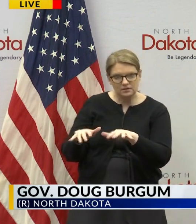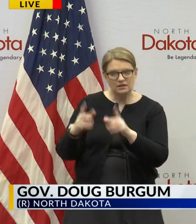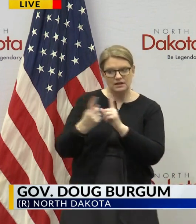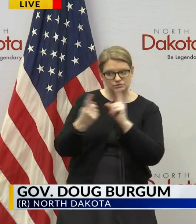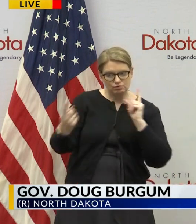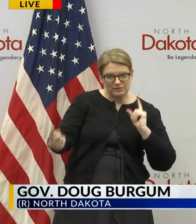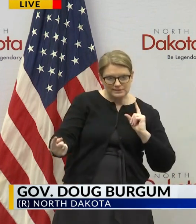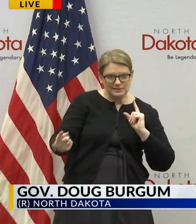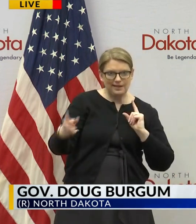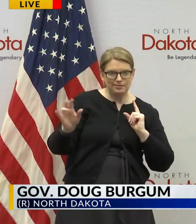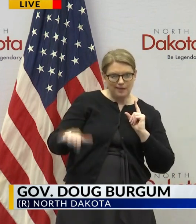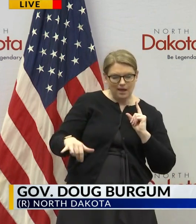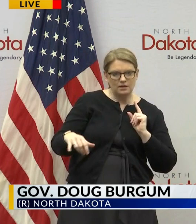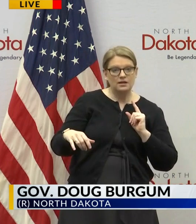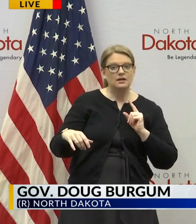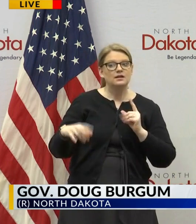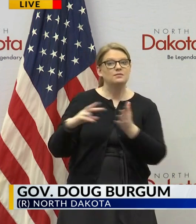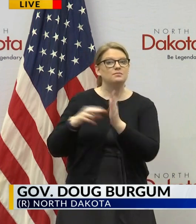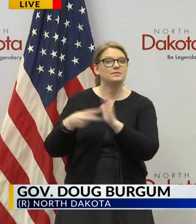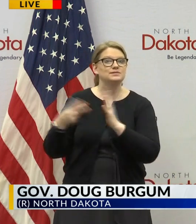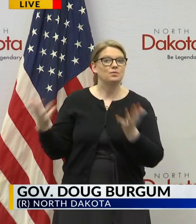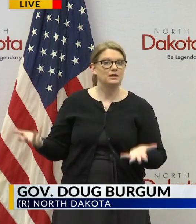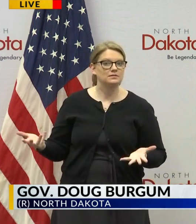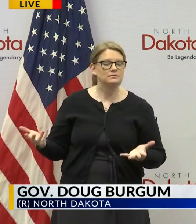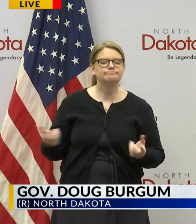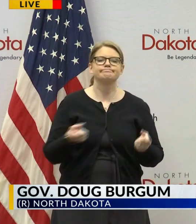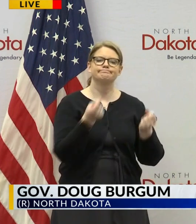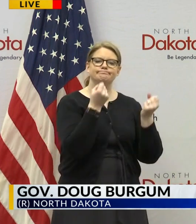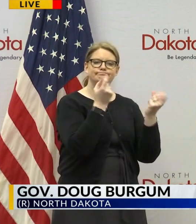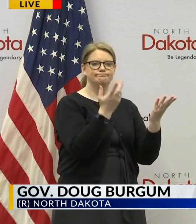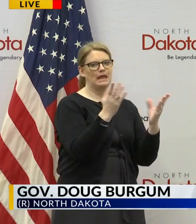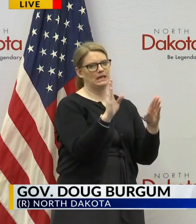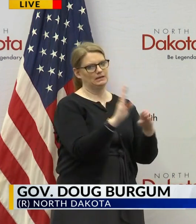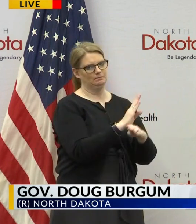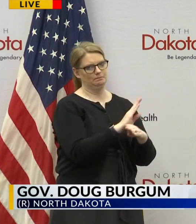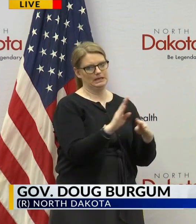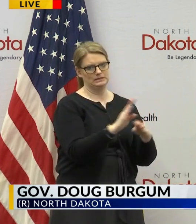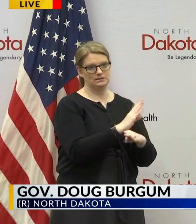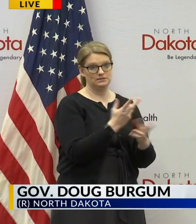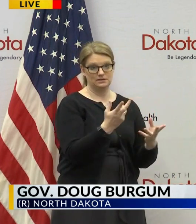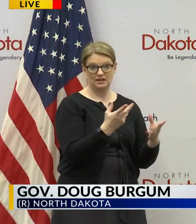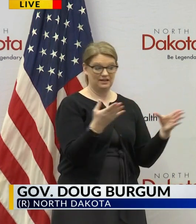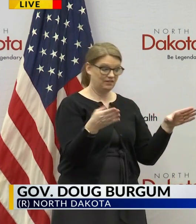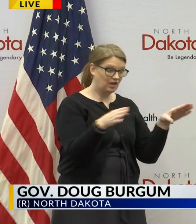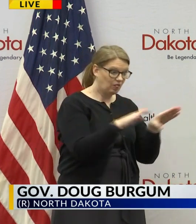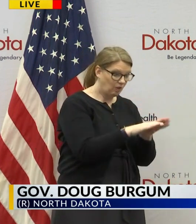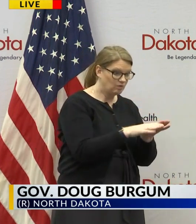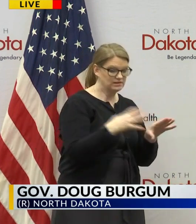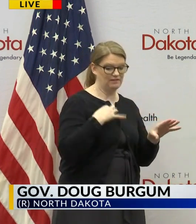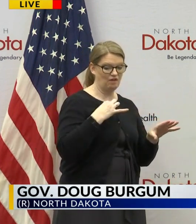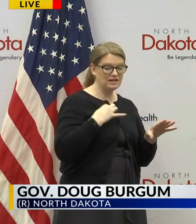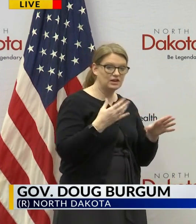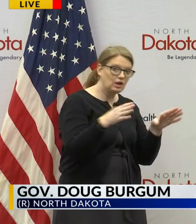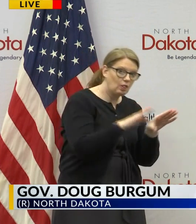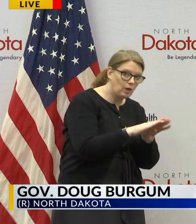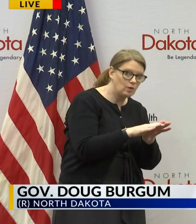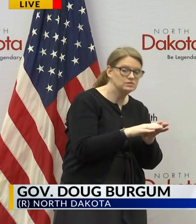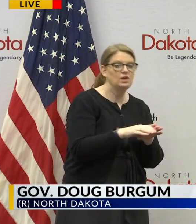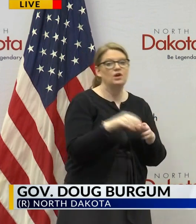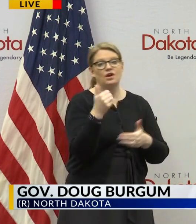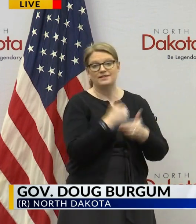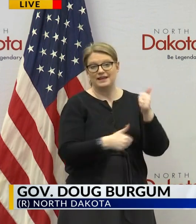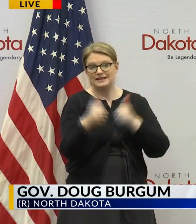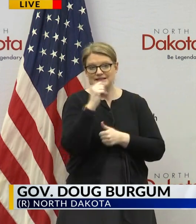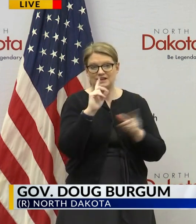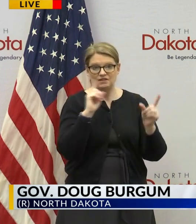social distancing but then what that means is we've got a lot of businesses that have either closed voluntarily or with executive orders yesterday